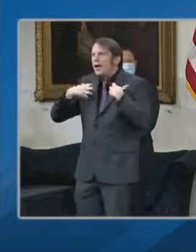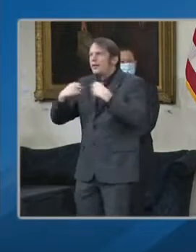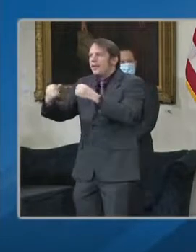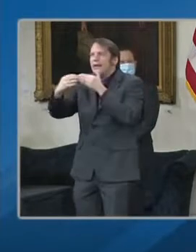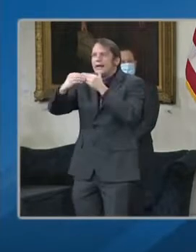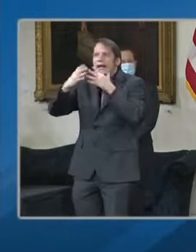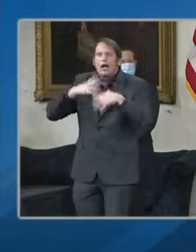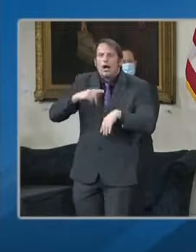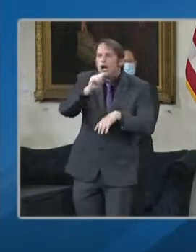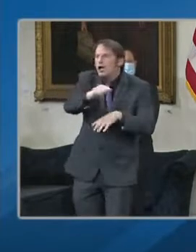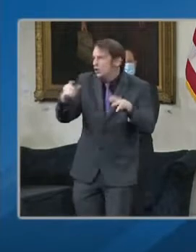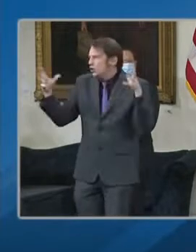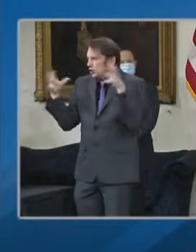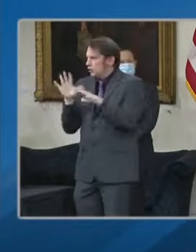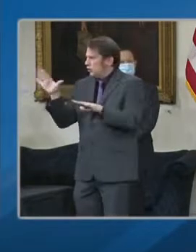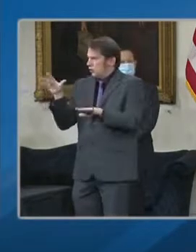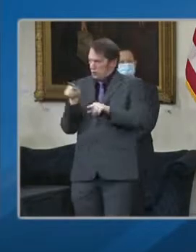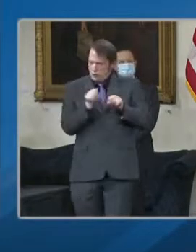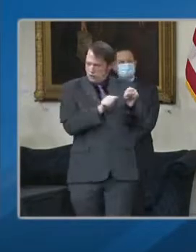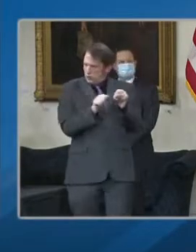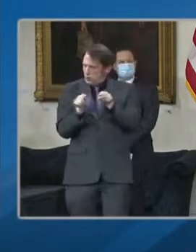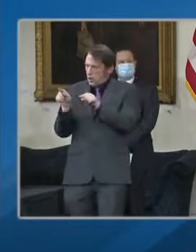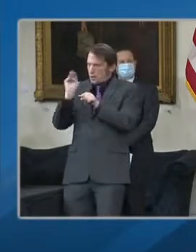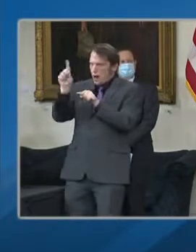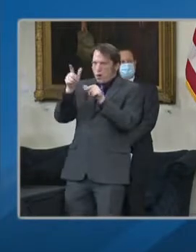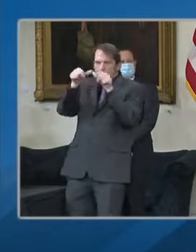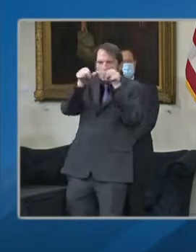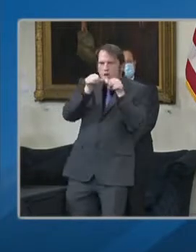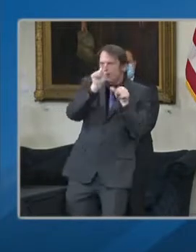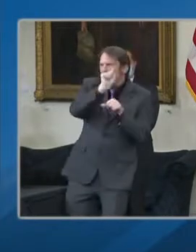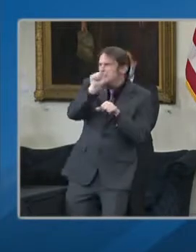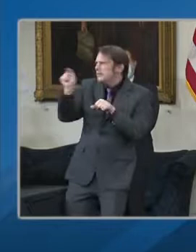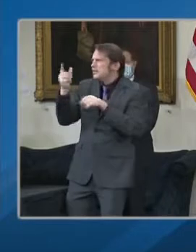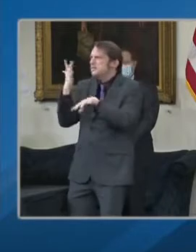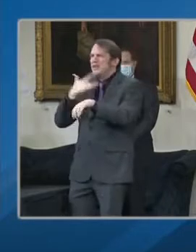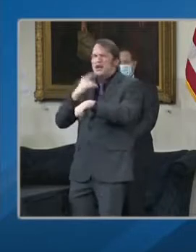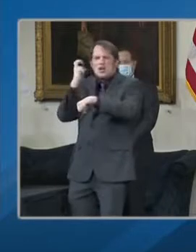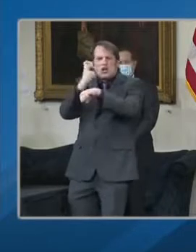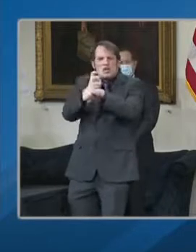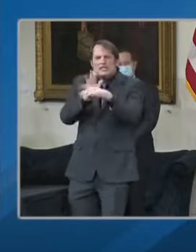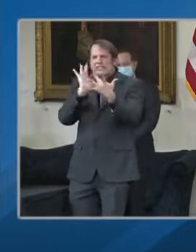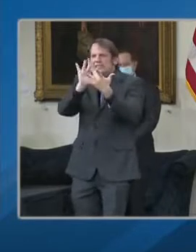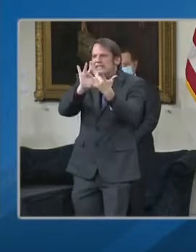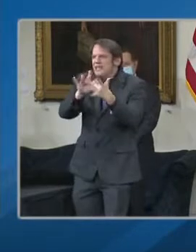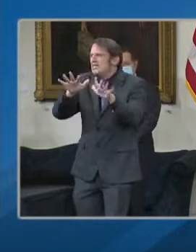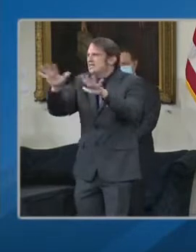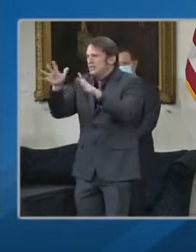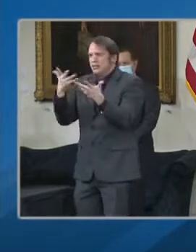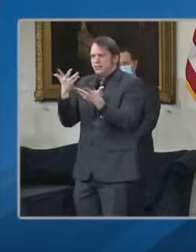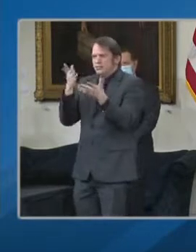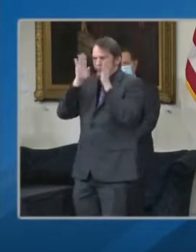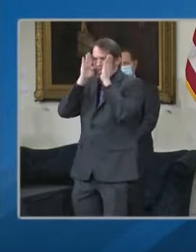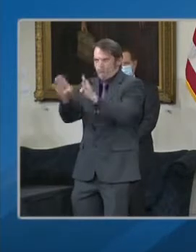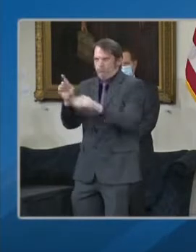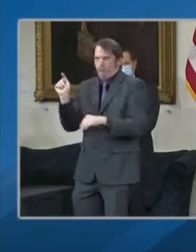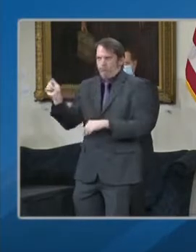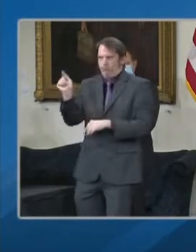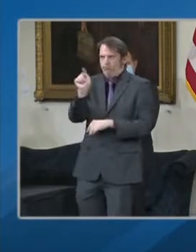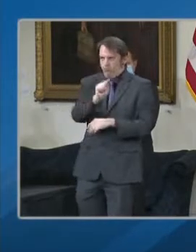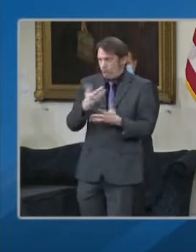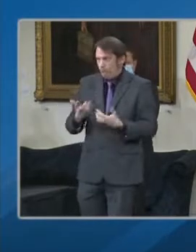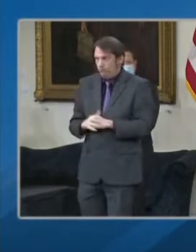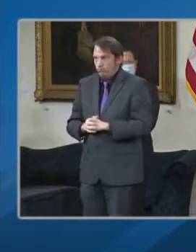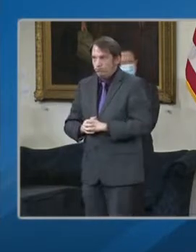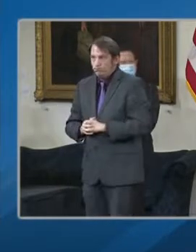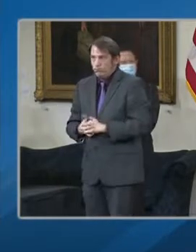in vulnerable, hard-to-reach populations. 50 task force missions have already been completed or are currently in